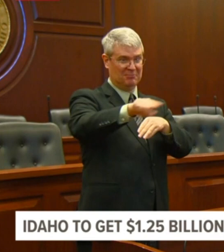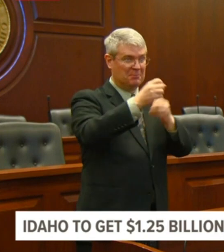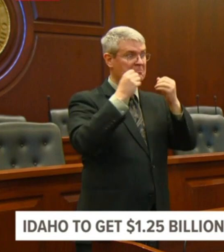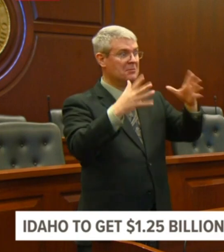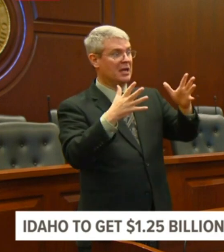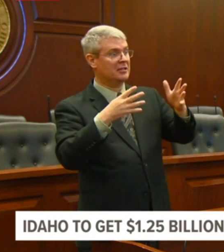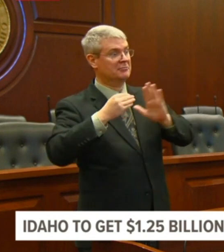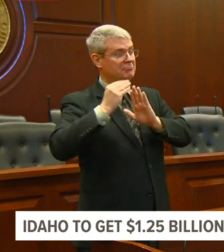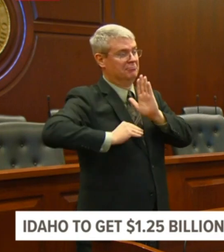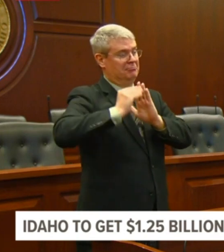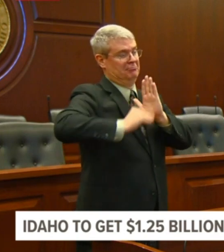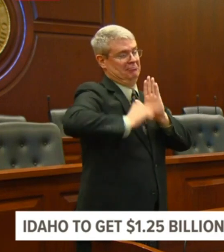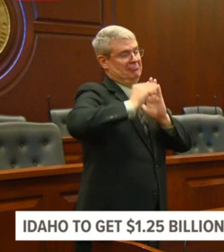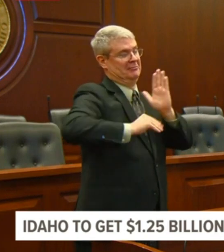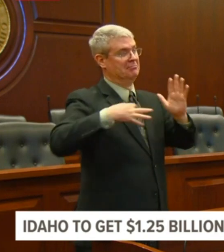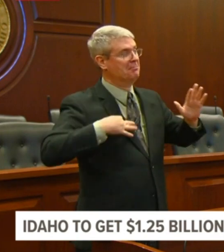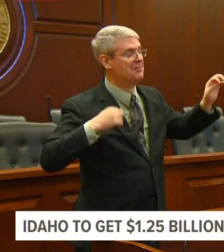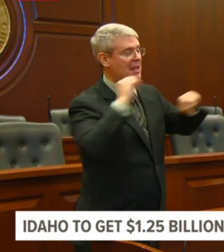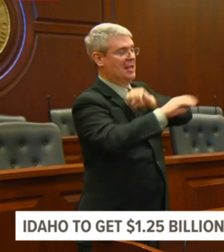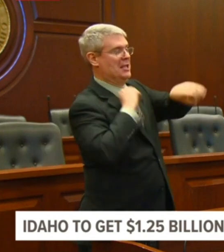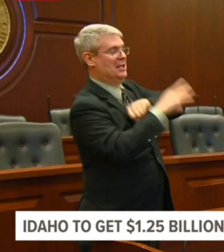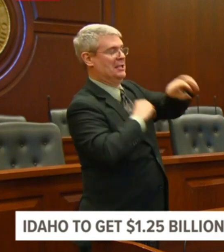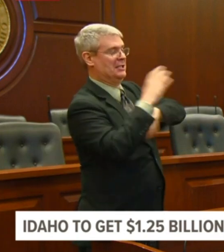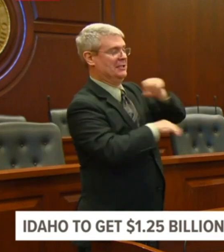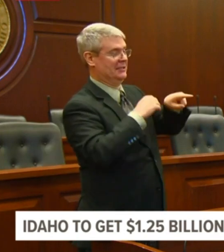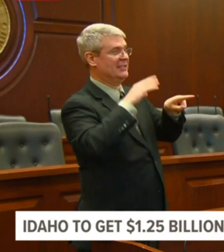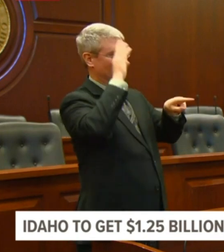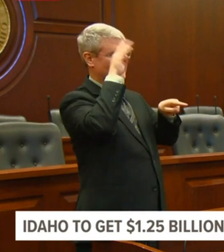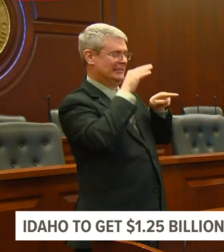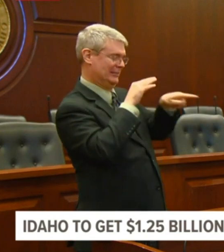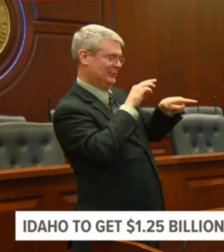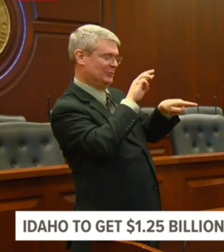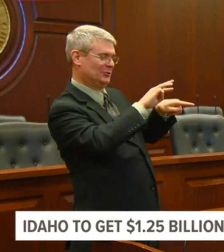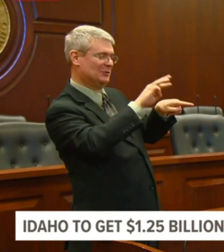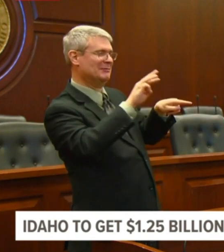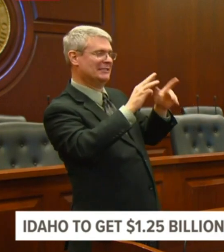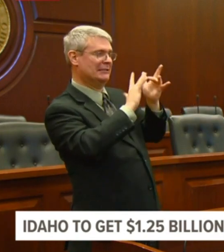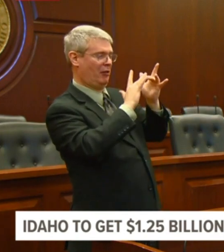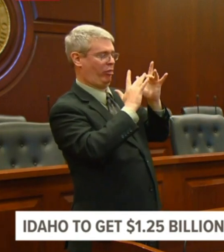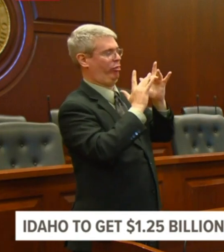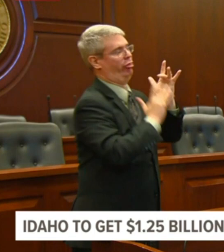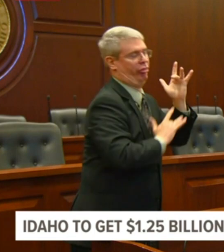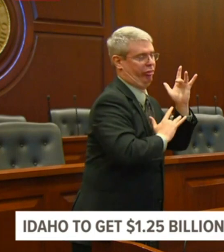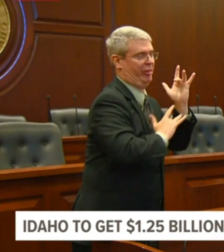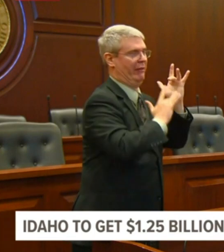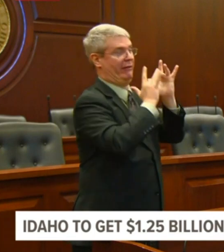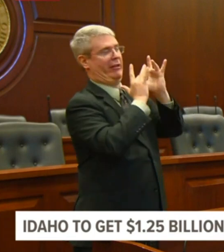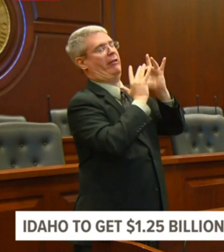intermittently been updated and people have not been able to get online. Currently, that website is active and working well.